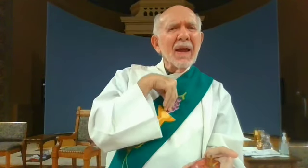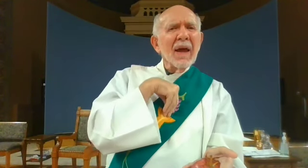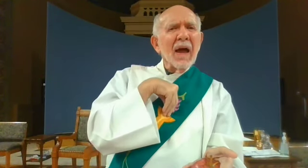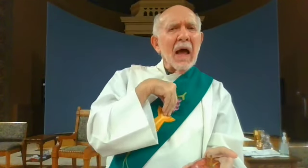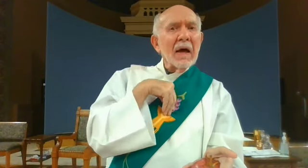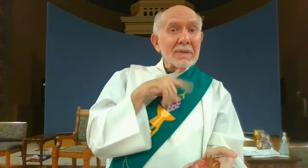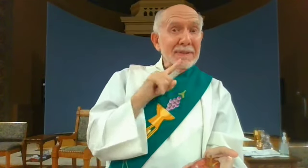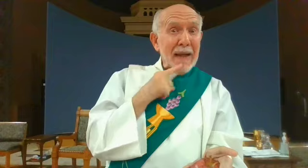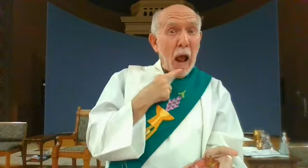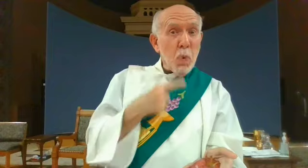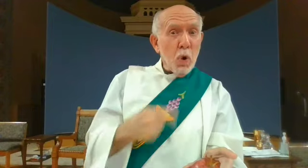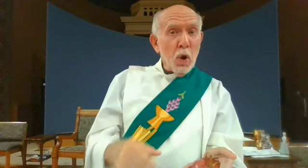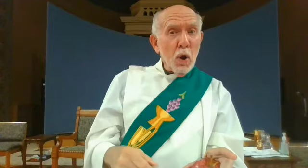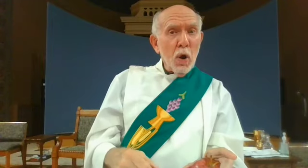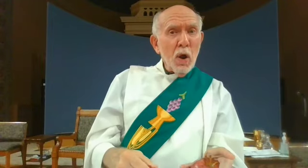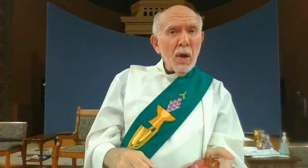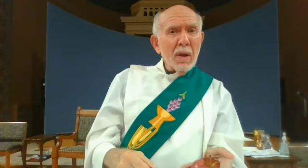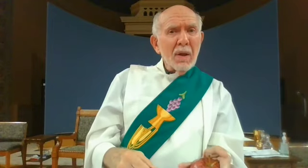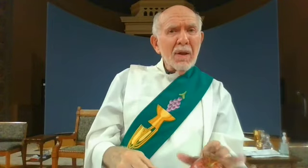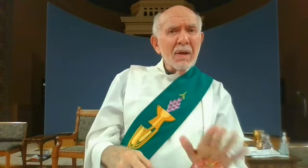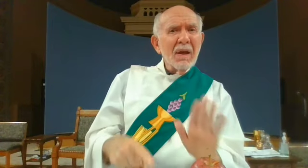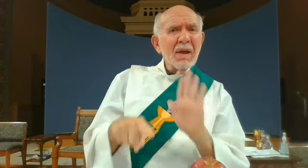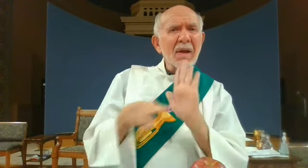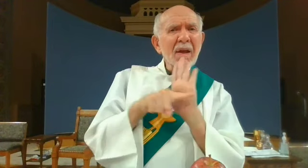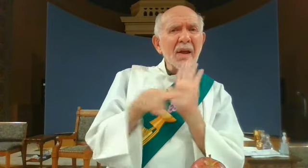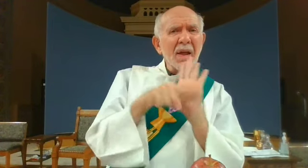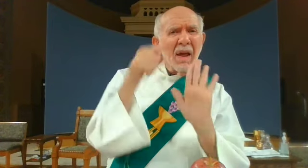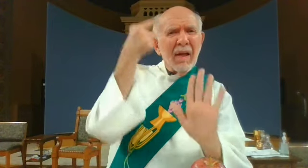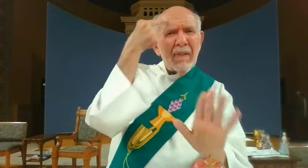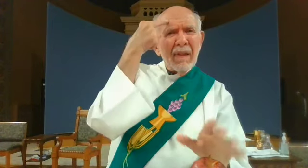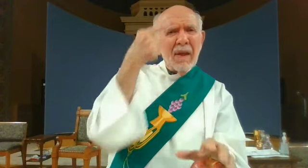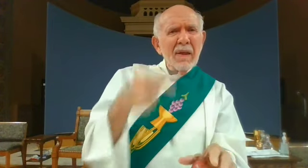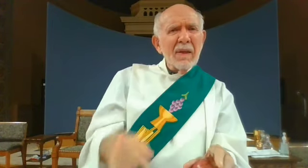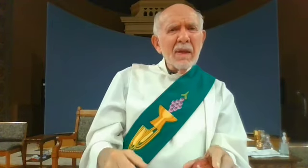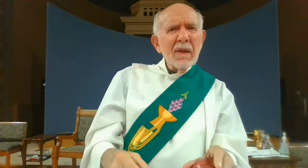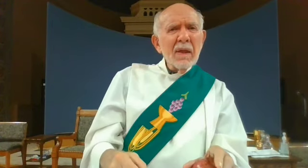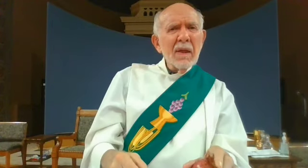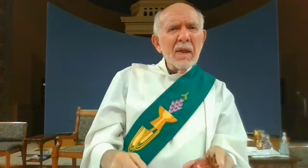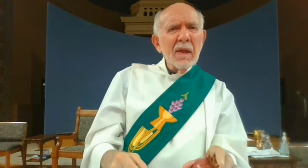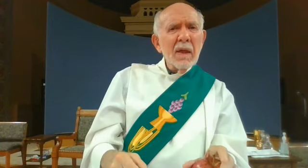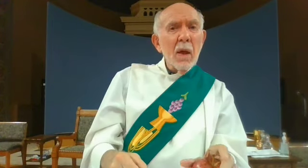that's a good word for how we feel inside sour these negative thoughts